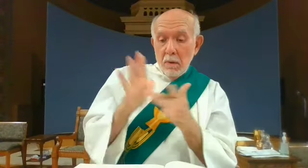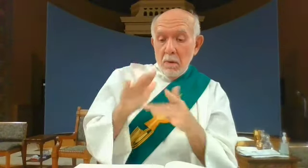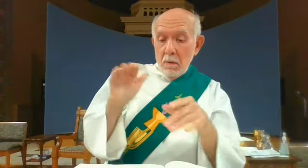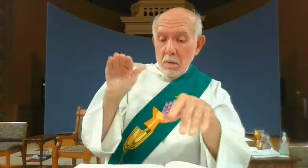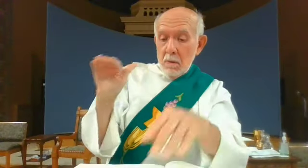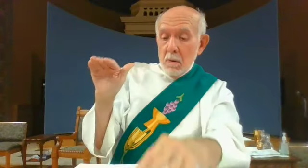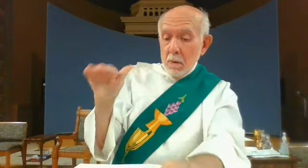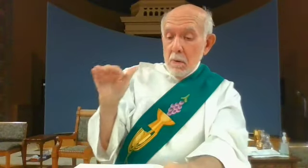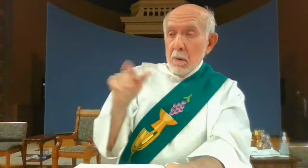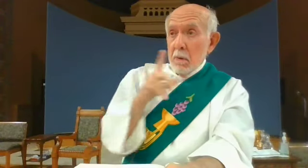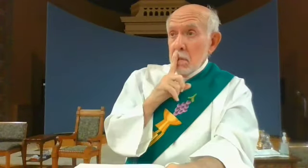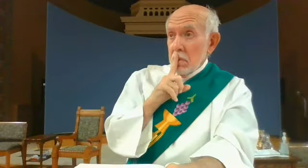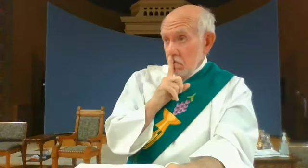Jesus said to them